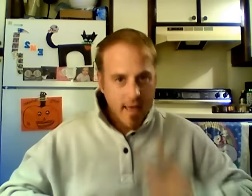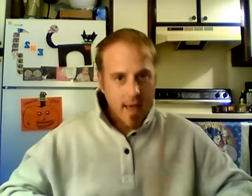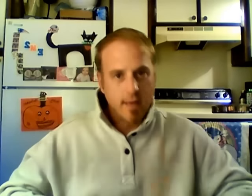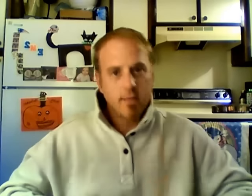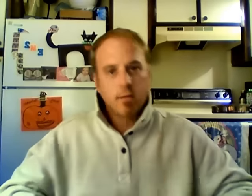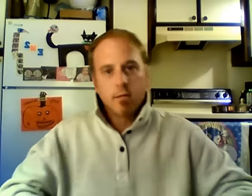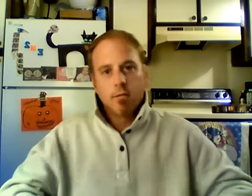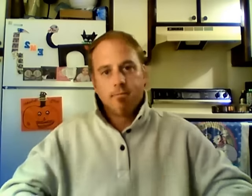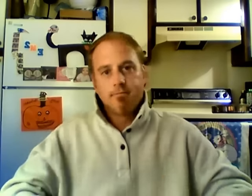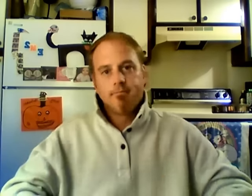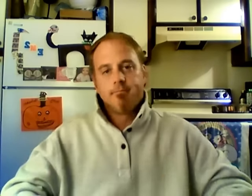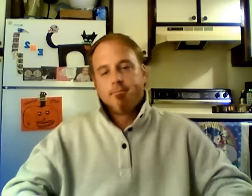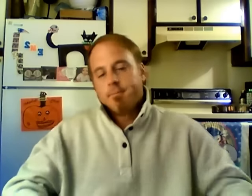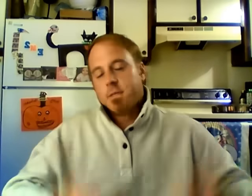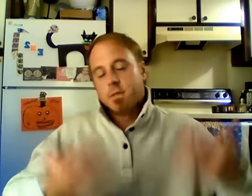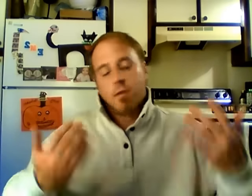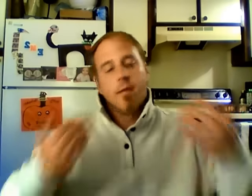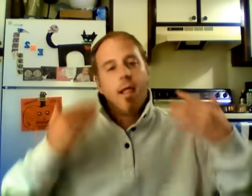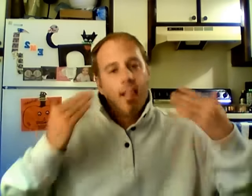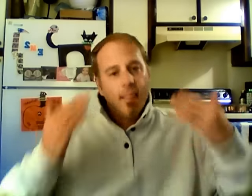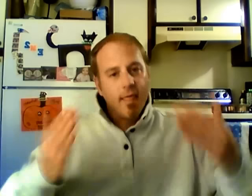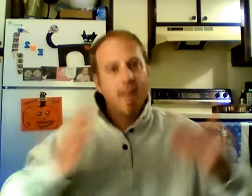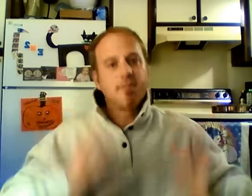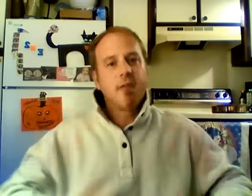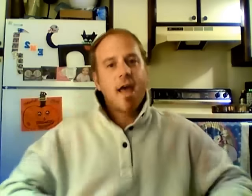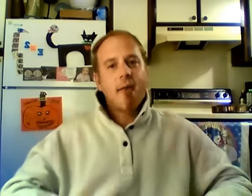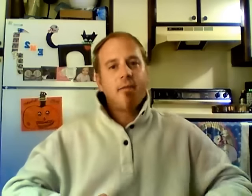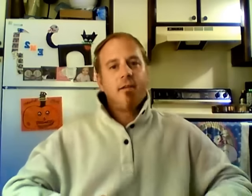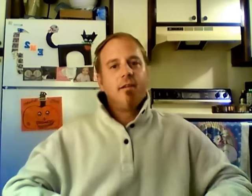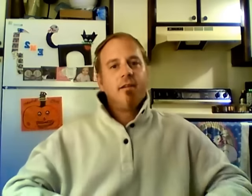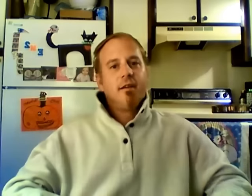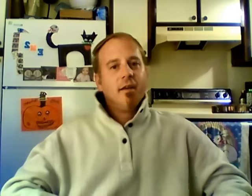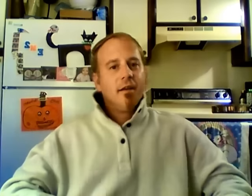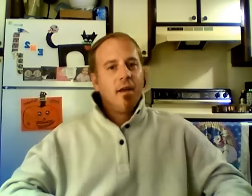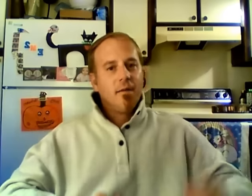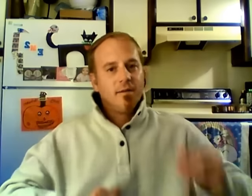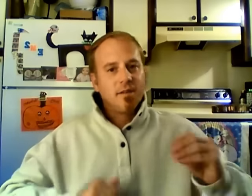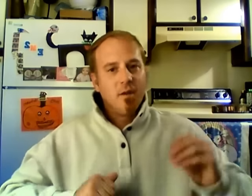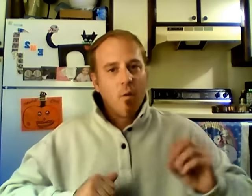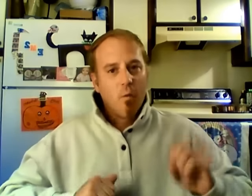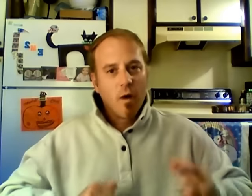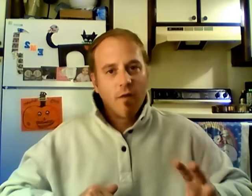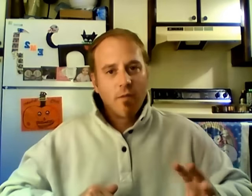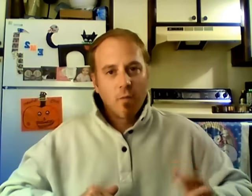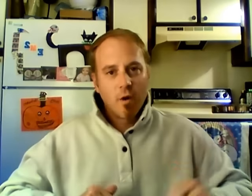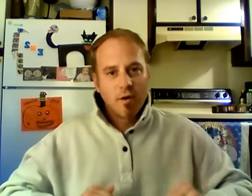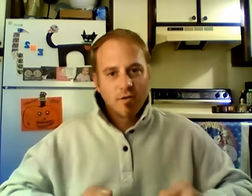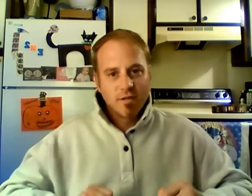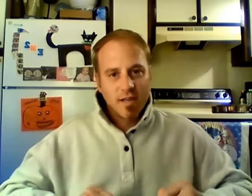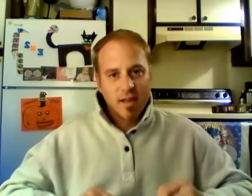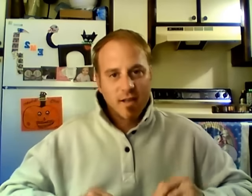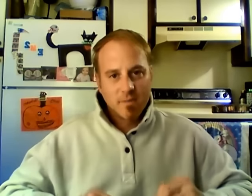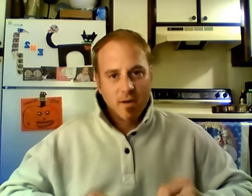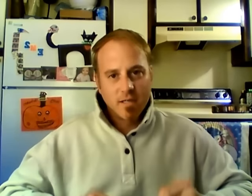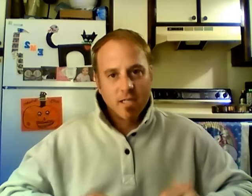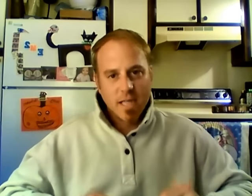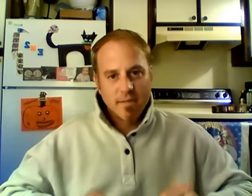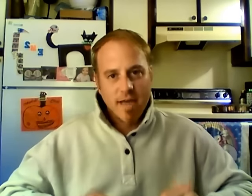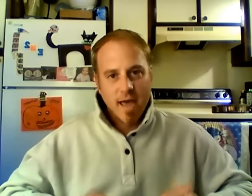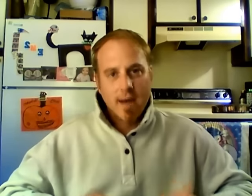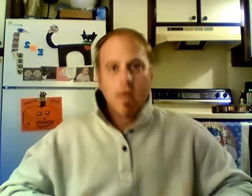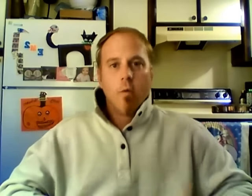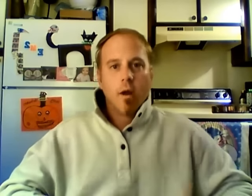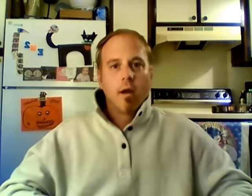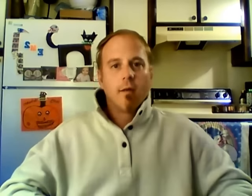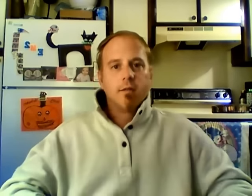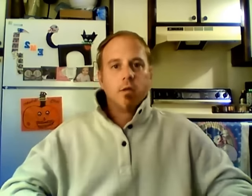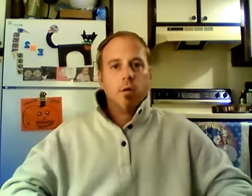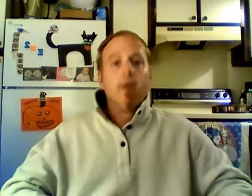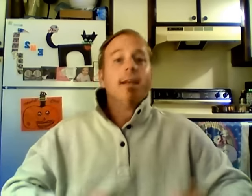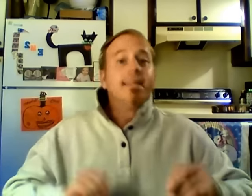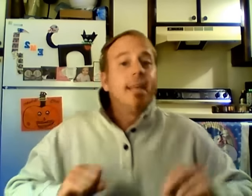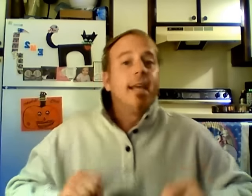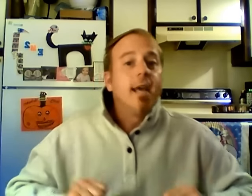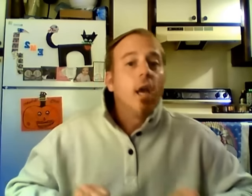that. So that's what happened. It was one of the more interesting experiences I've had when it comes to seeing